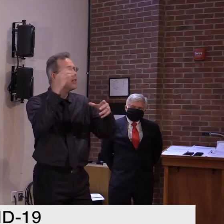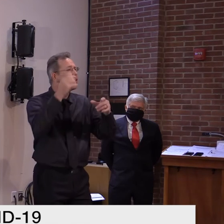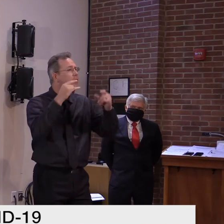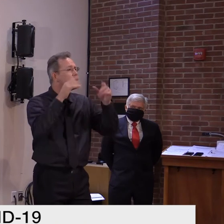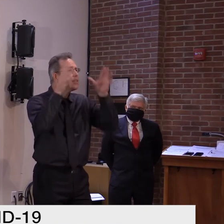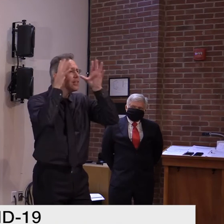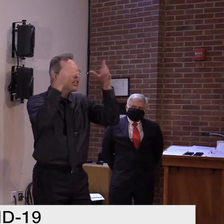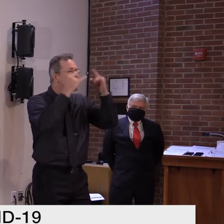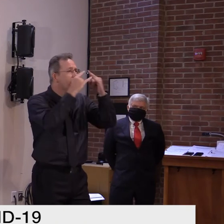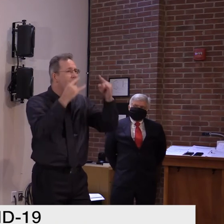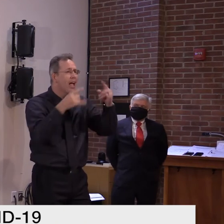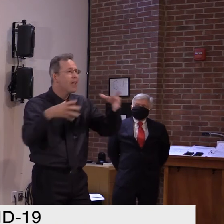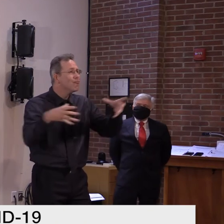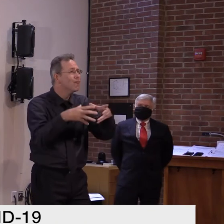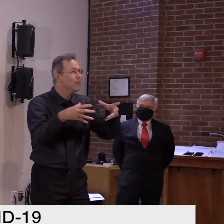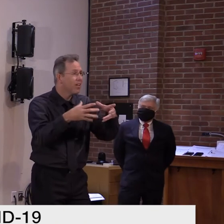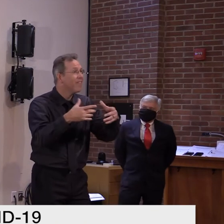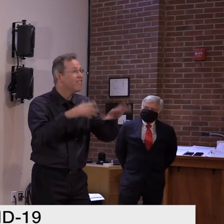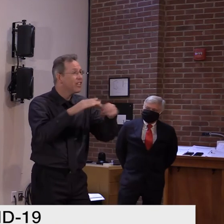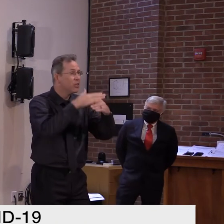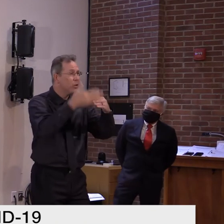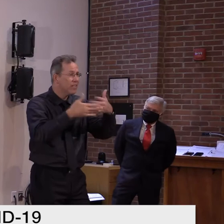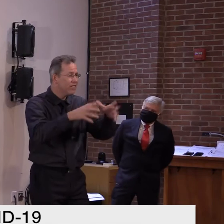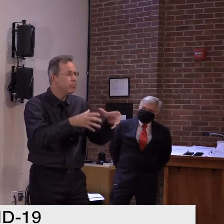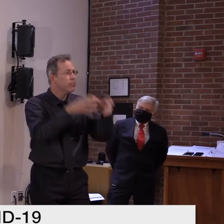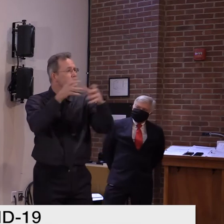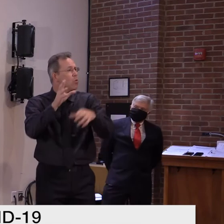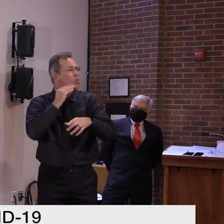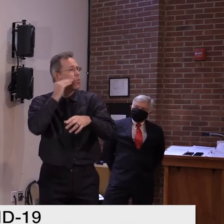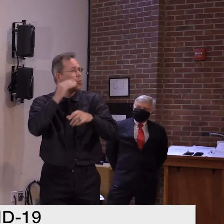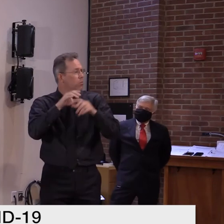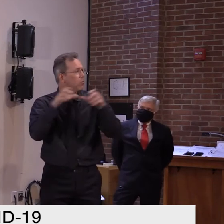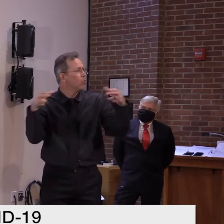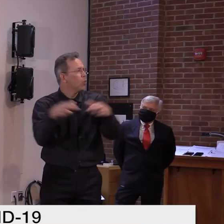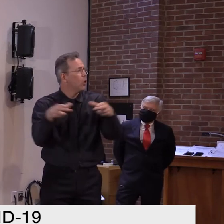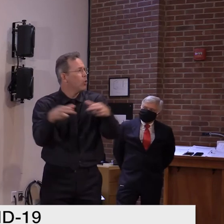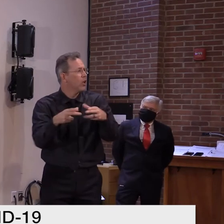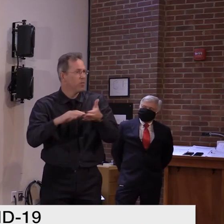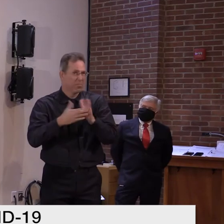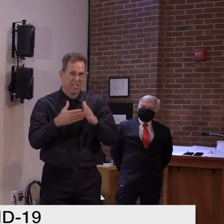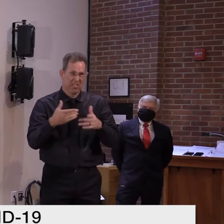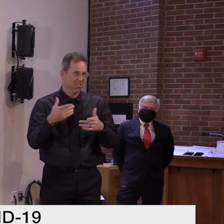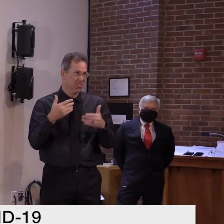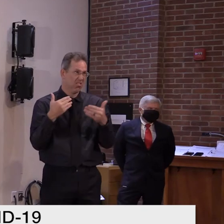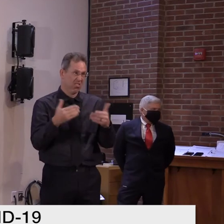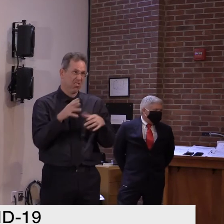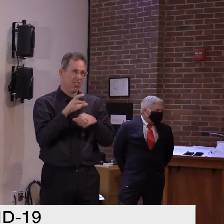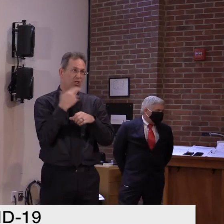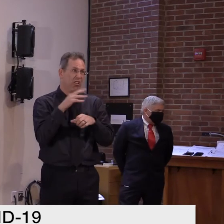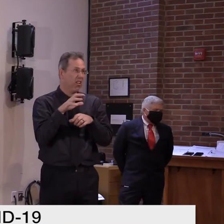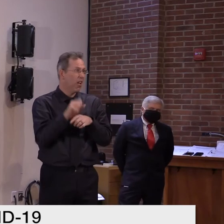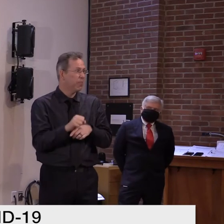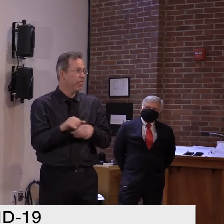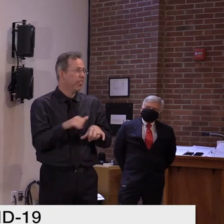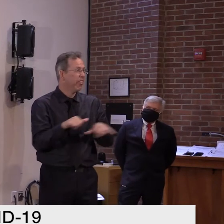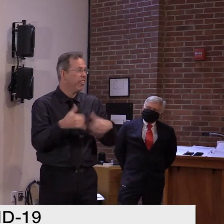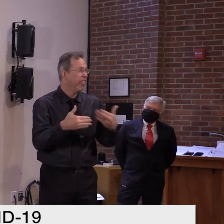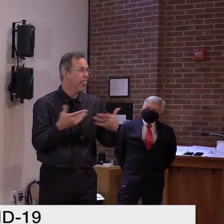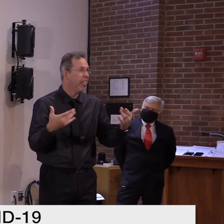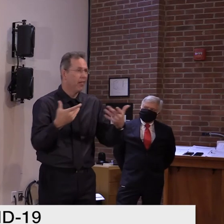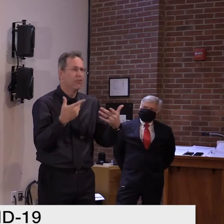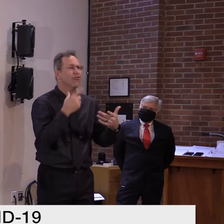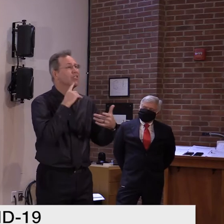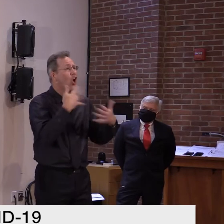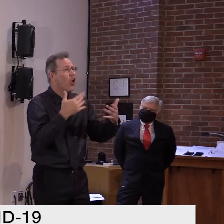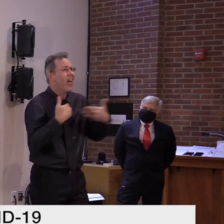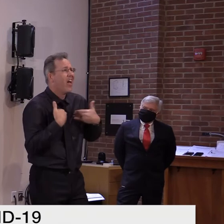heading out or there right now. mean, deer season starts on Sunday. When I used to go to deer camp, I might leave on Thursday. So I would